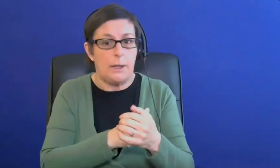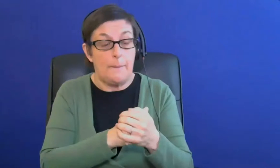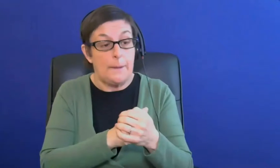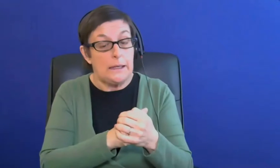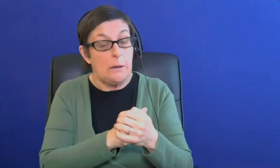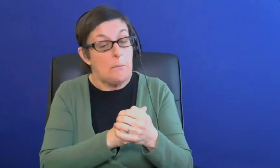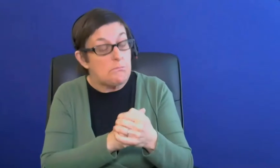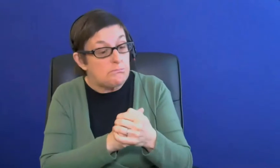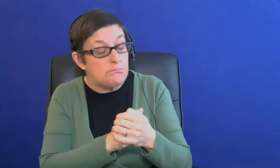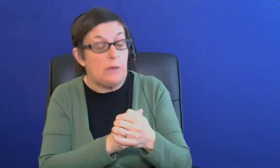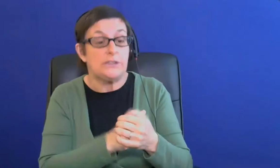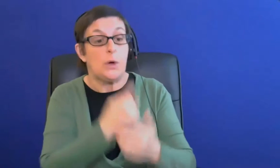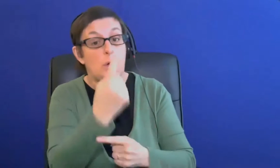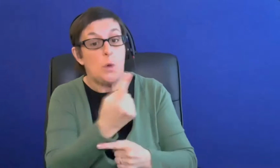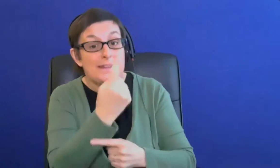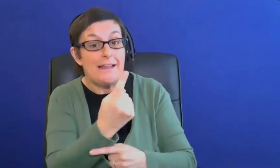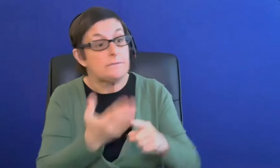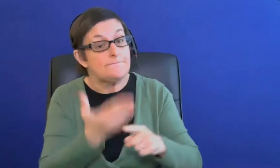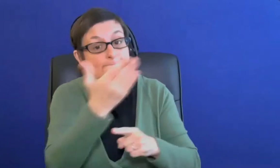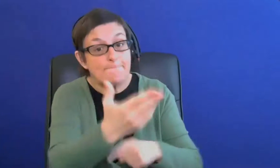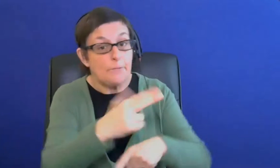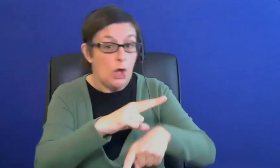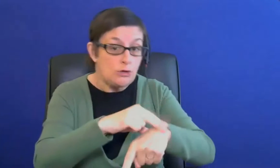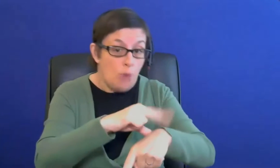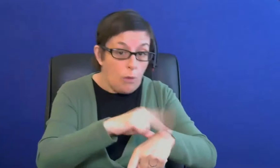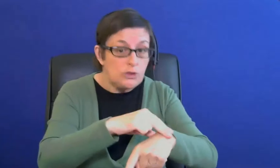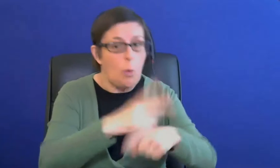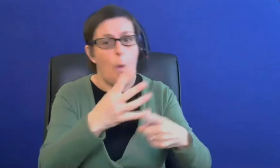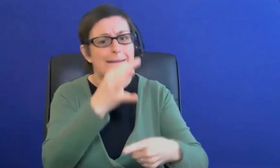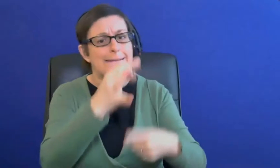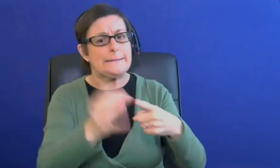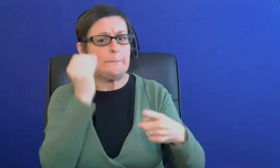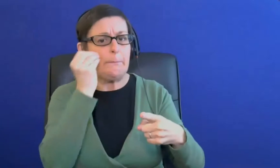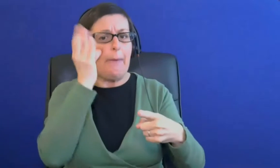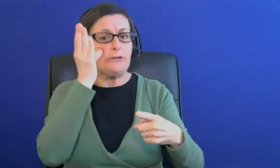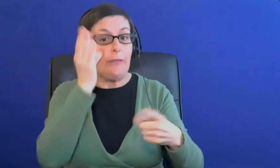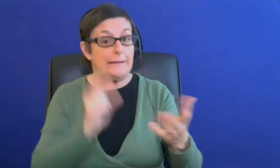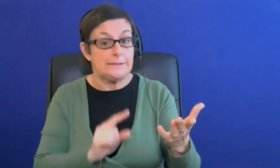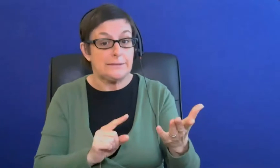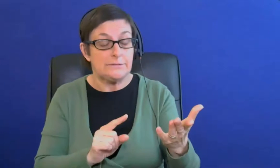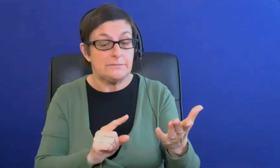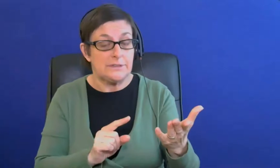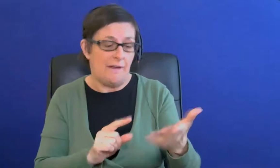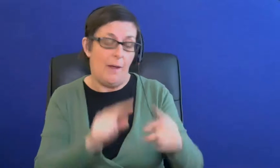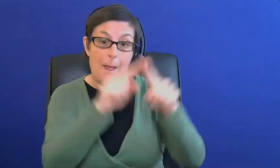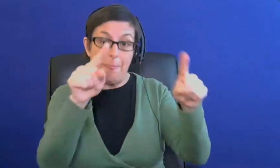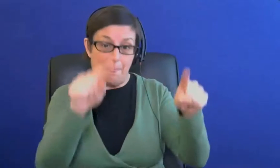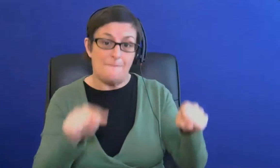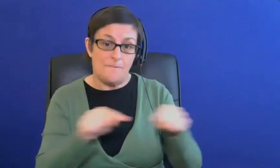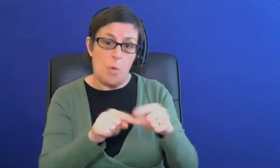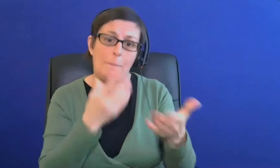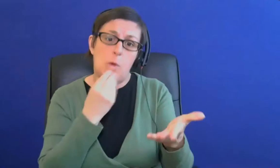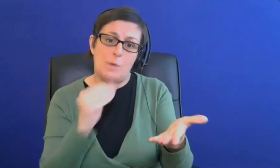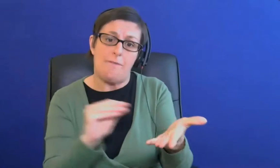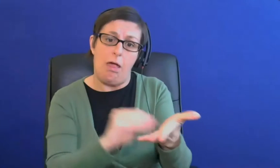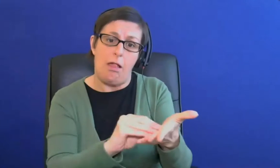or a specialist and to get additional evidence and that form is really useful we've just been really conscious that we don't want